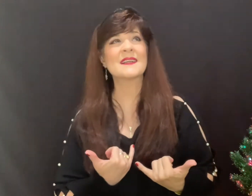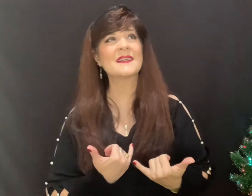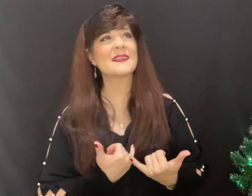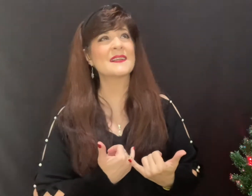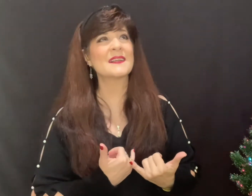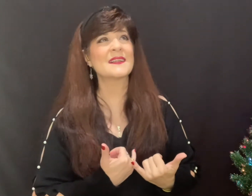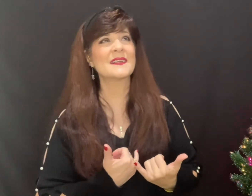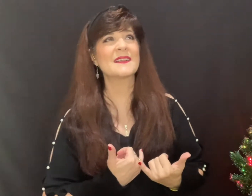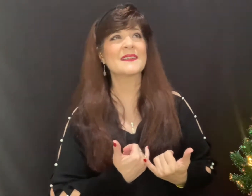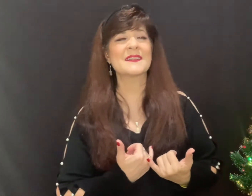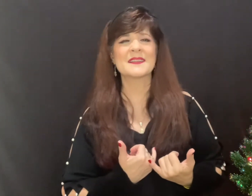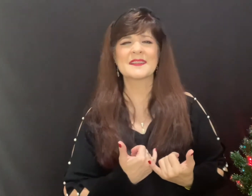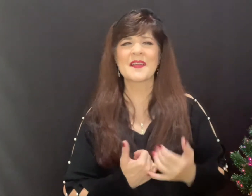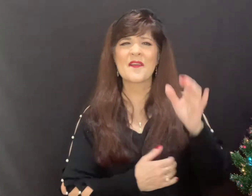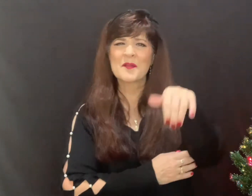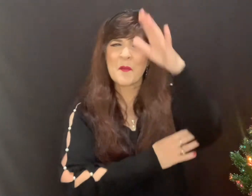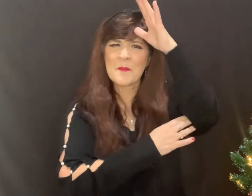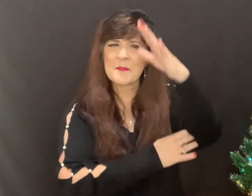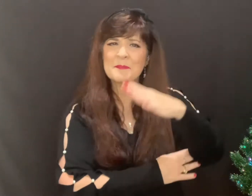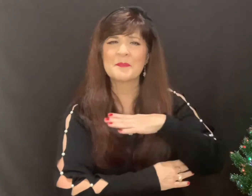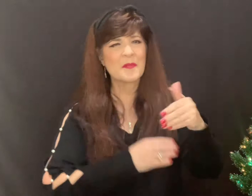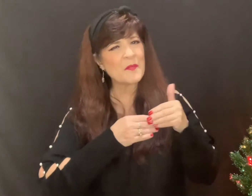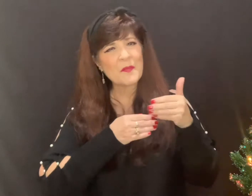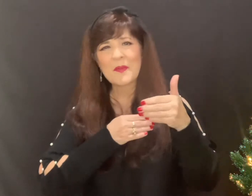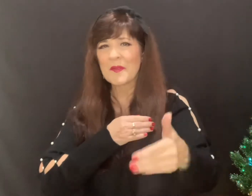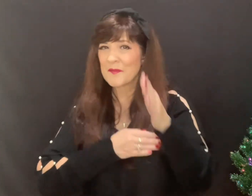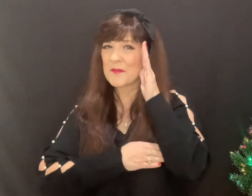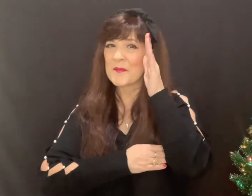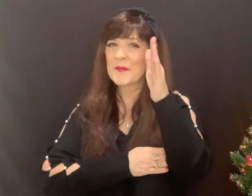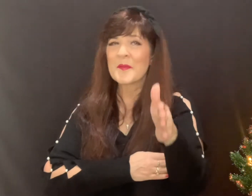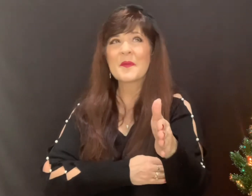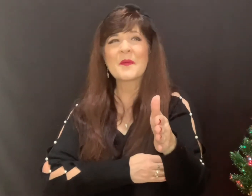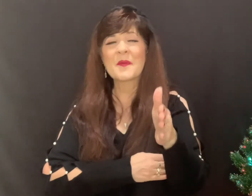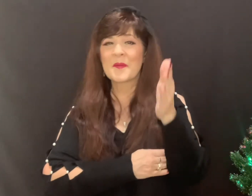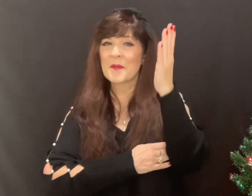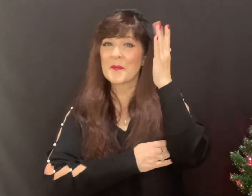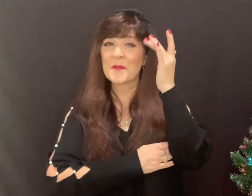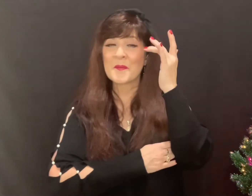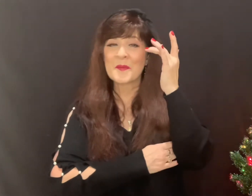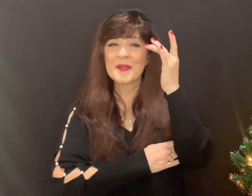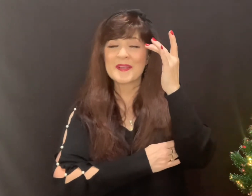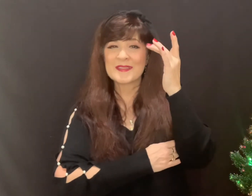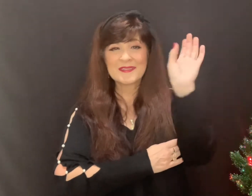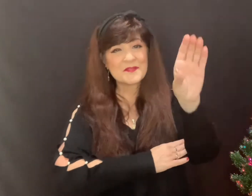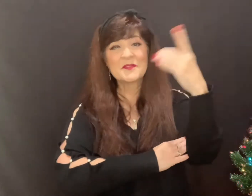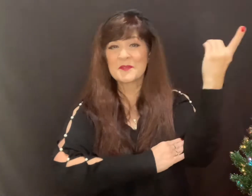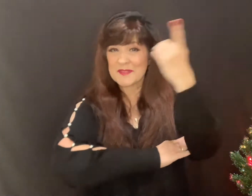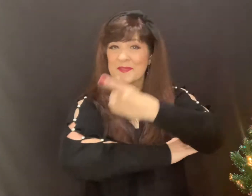And man will live forevermore because of Christmas